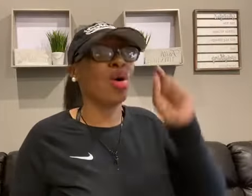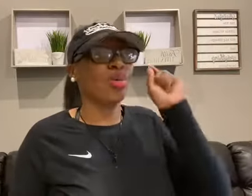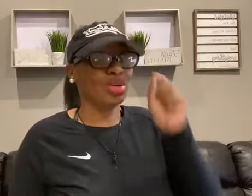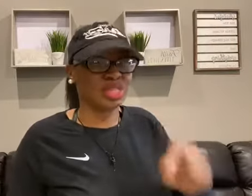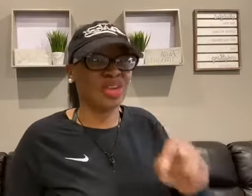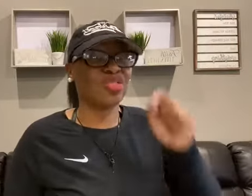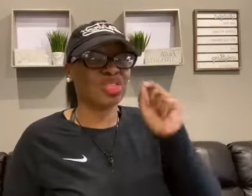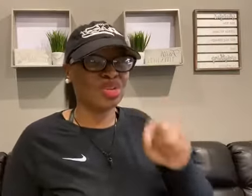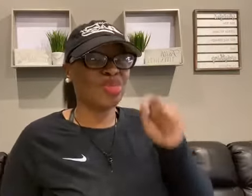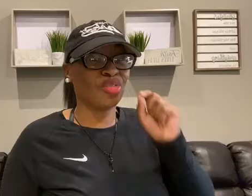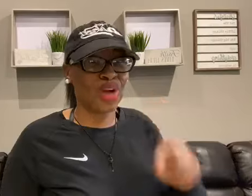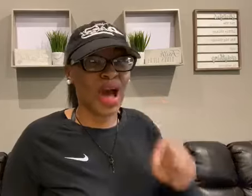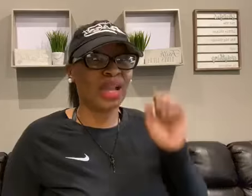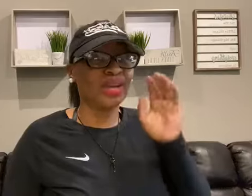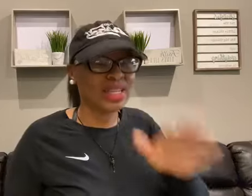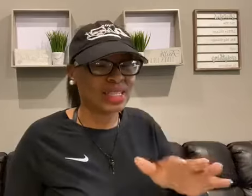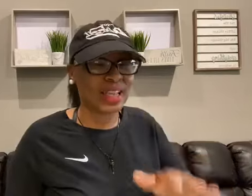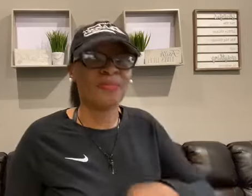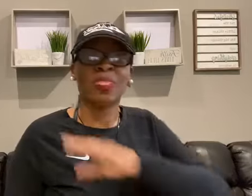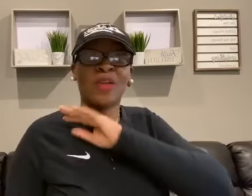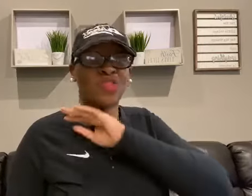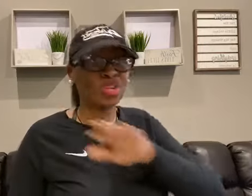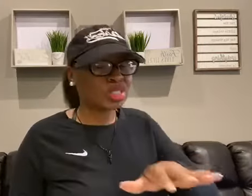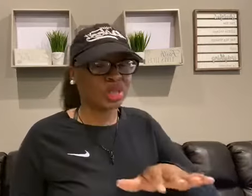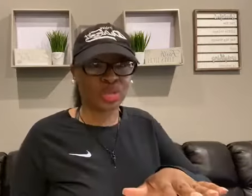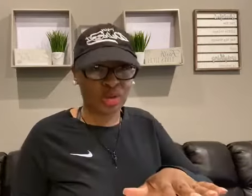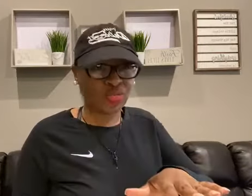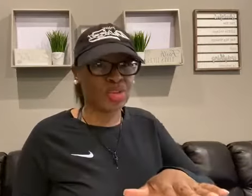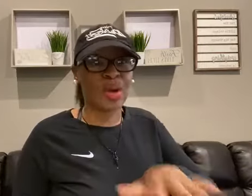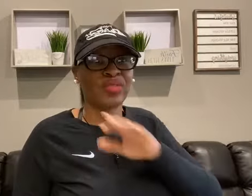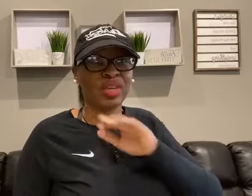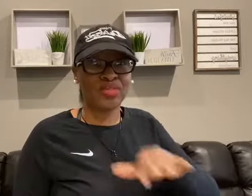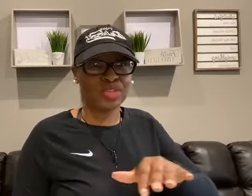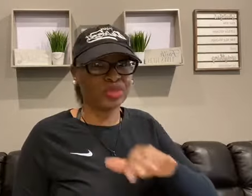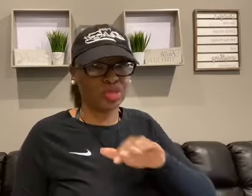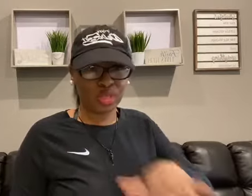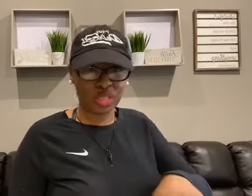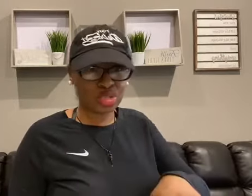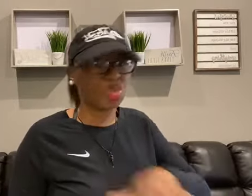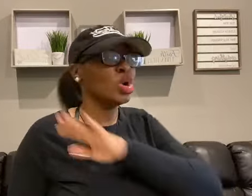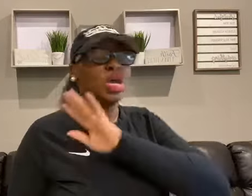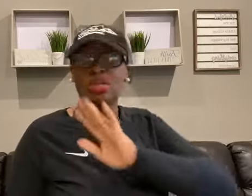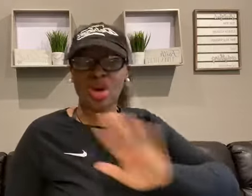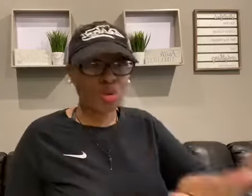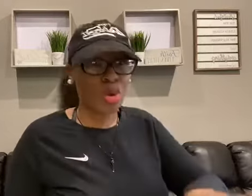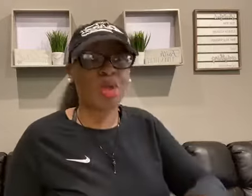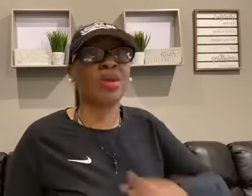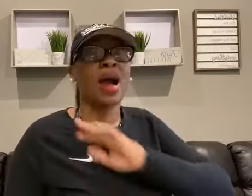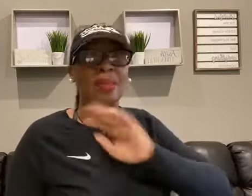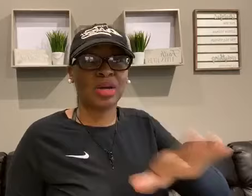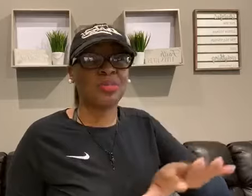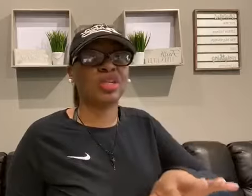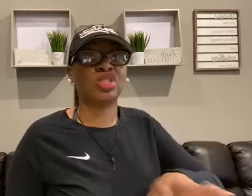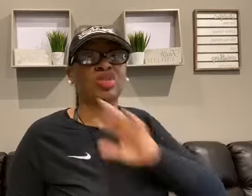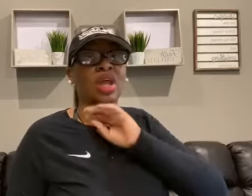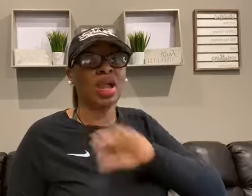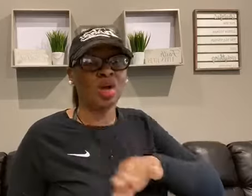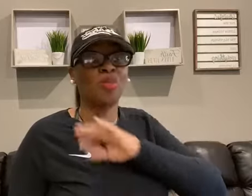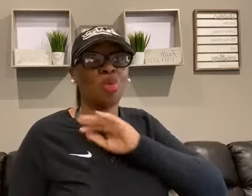know what service you provide. Listen, if you're still trying to figure out the difference between the two, don't worry. I'm going to make sure that I help